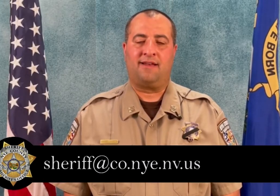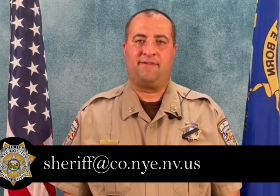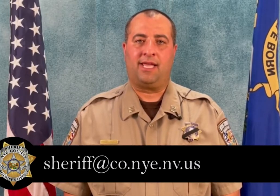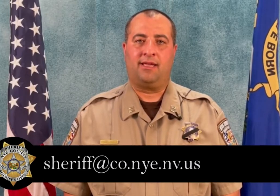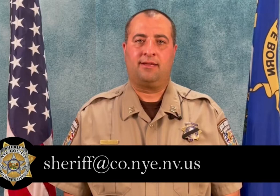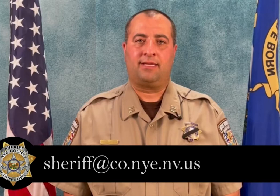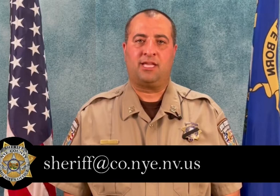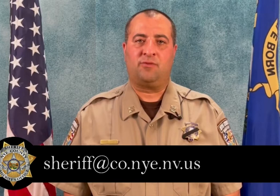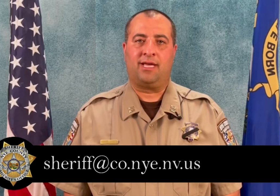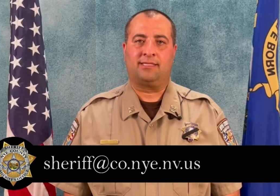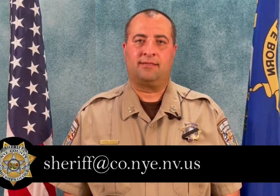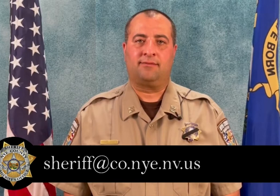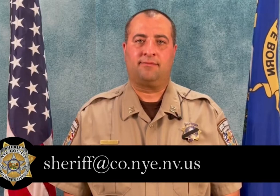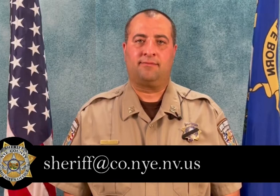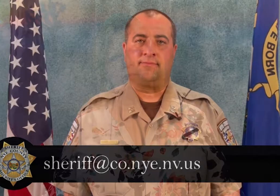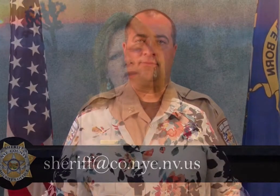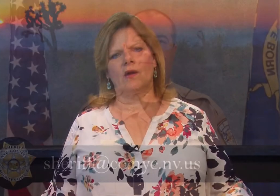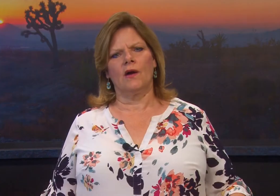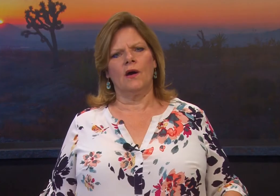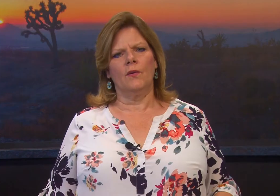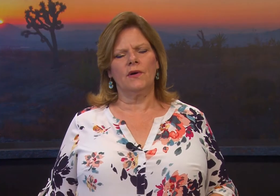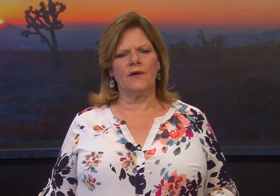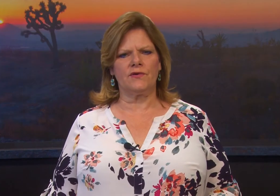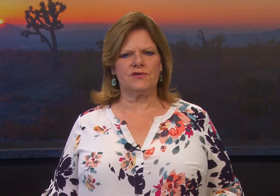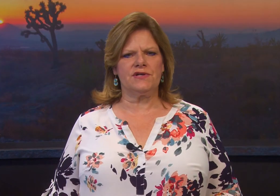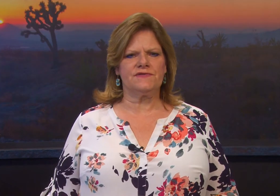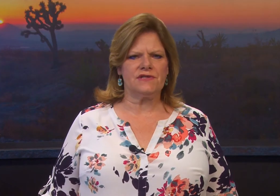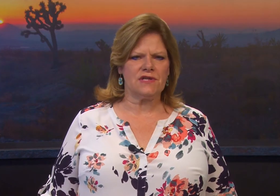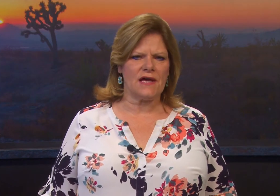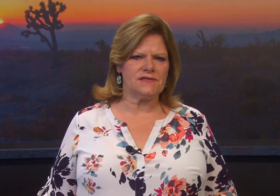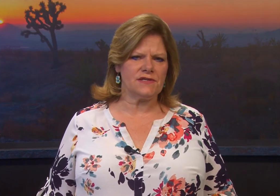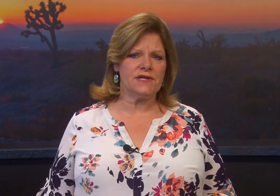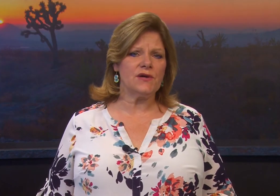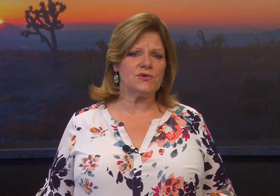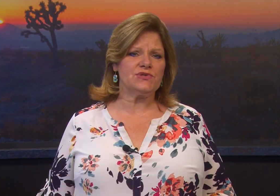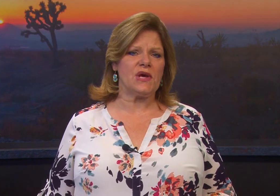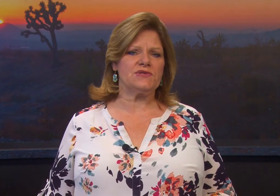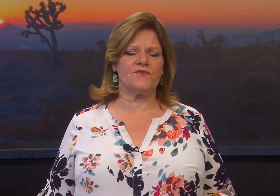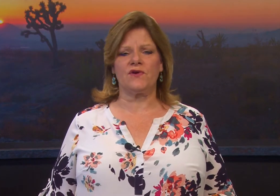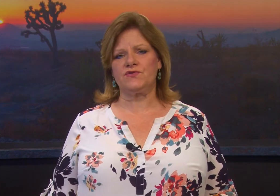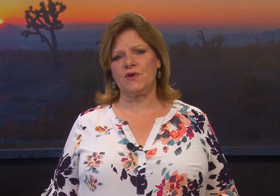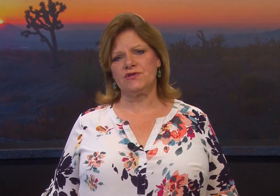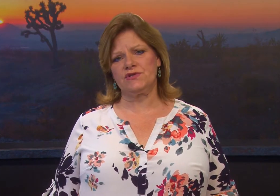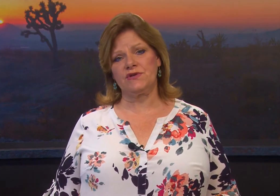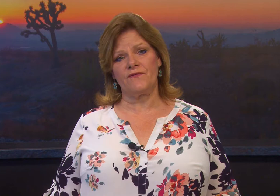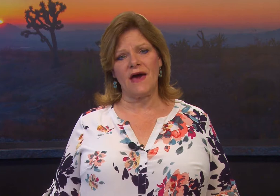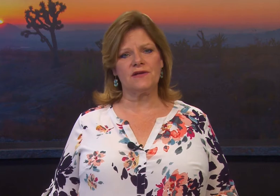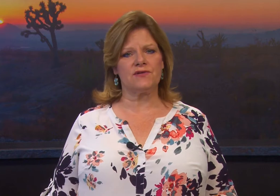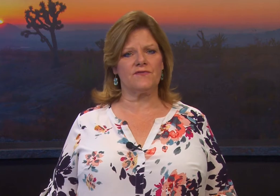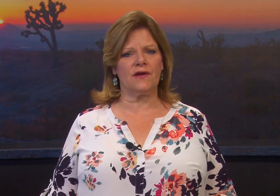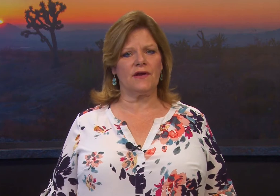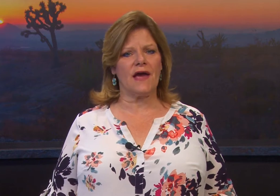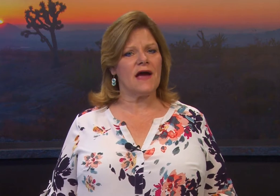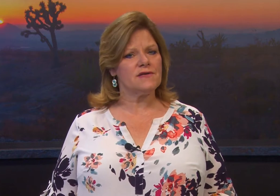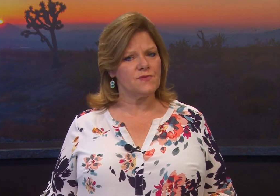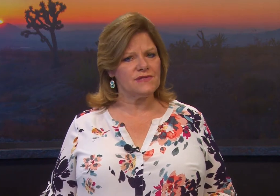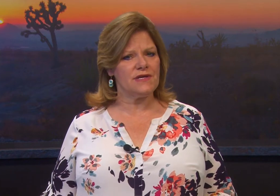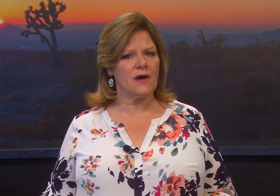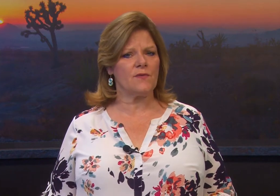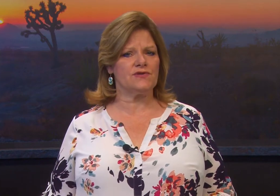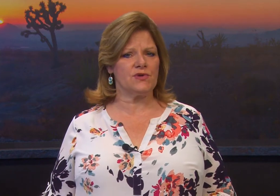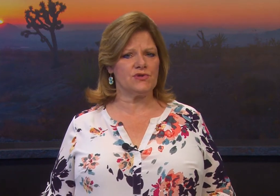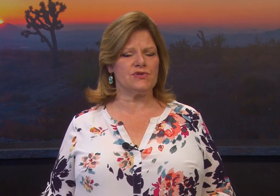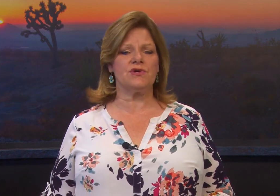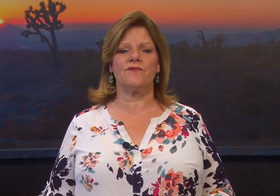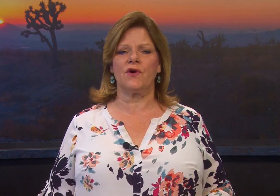.nv.us. Well, Governor Steve Sisolak says he understands the frustrations Nevada's are feeling as we